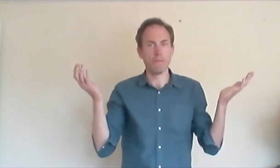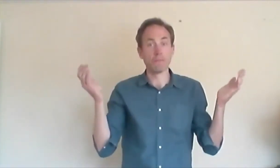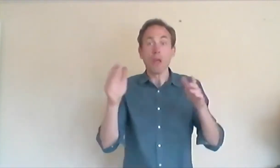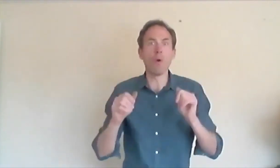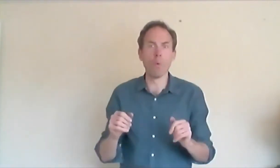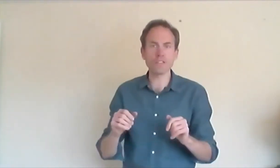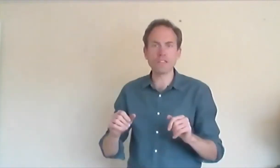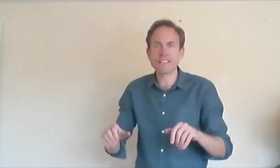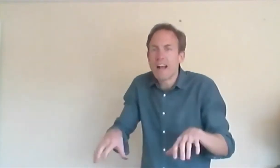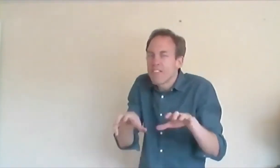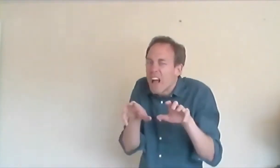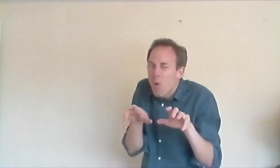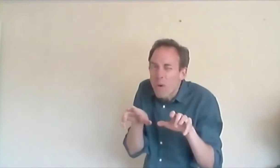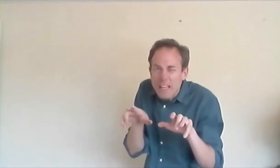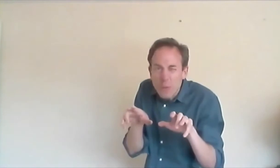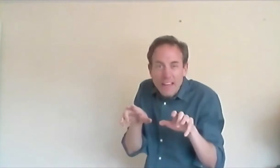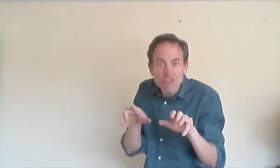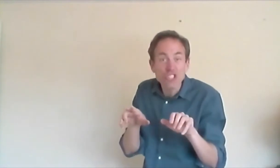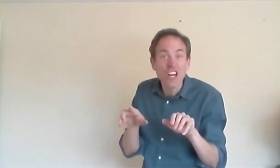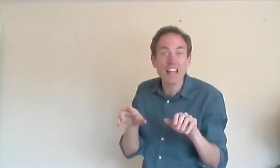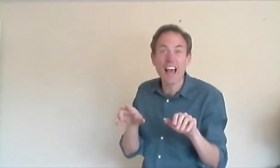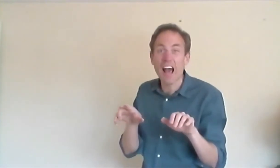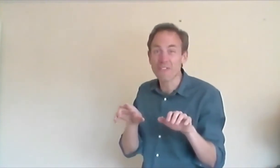Or was it the sound of that wicked witch laughing?